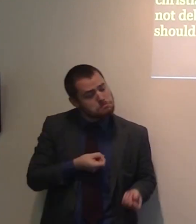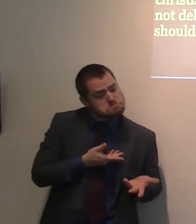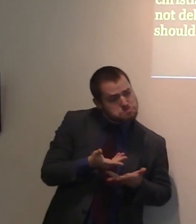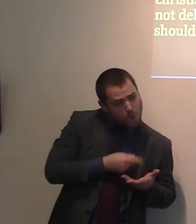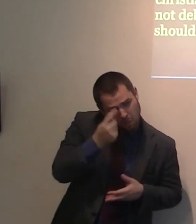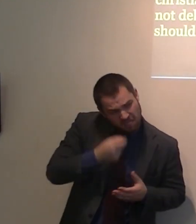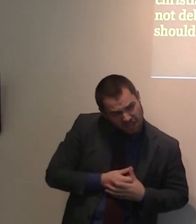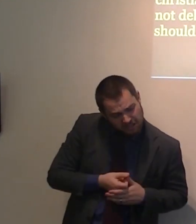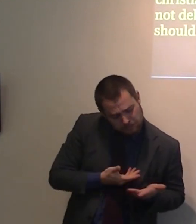for nothing.